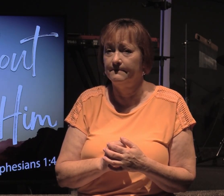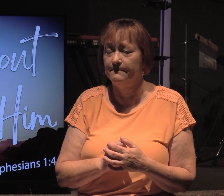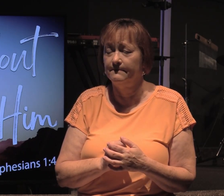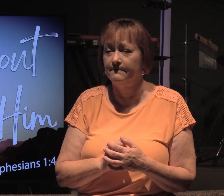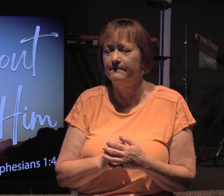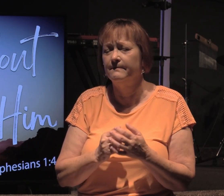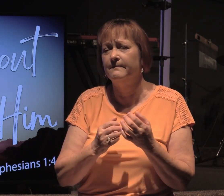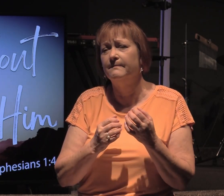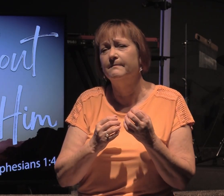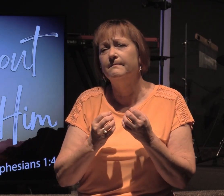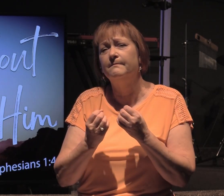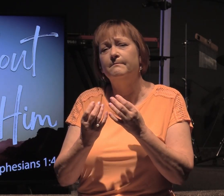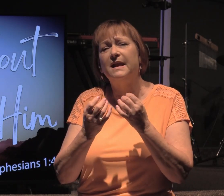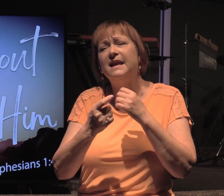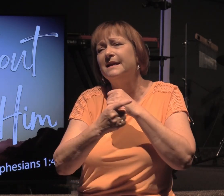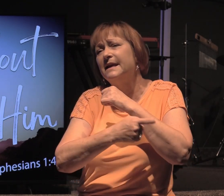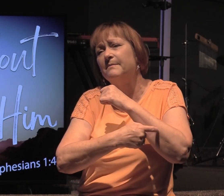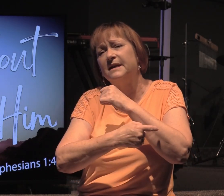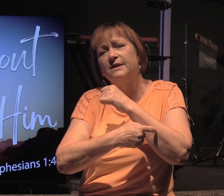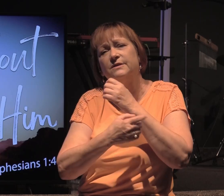So many temptations.